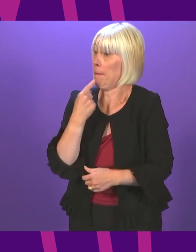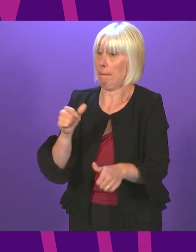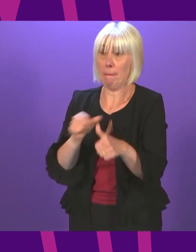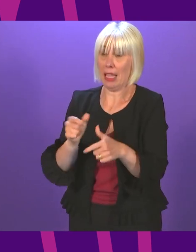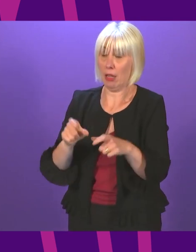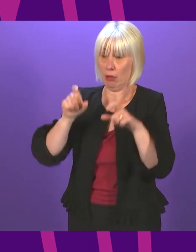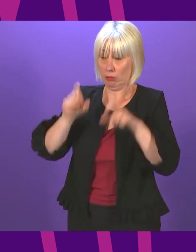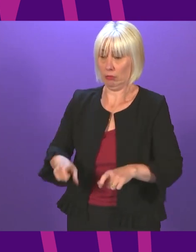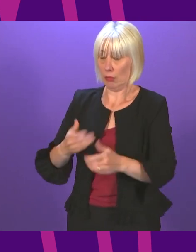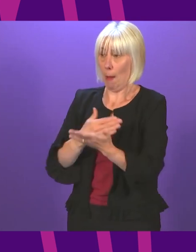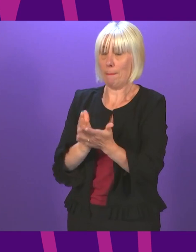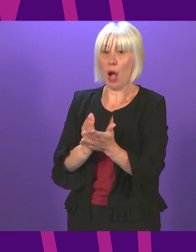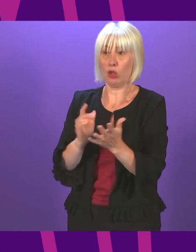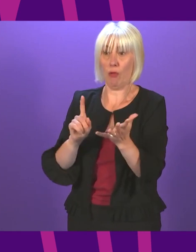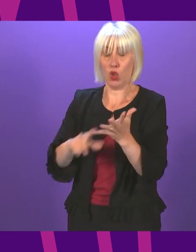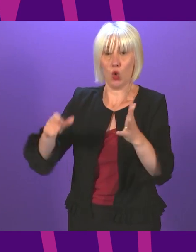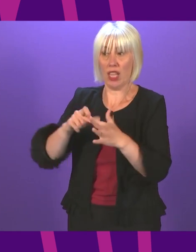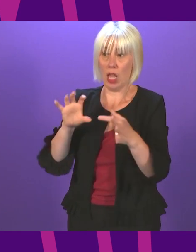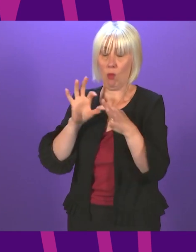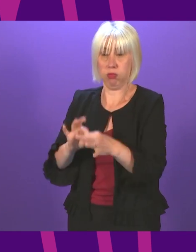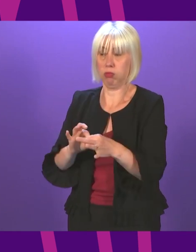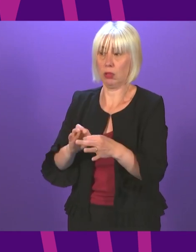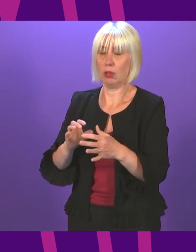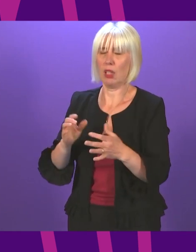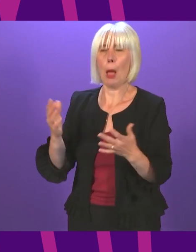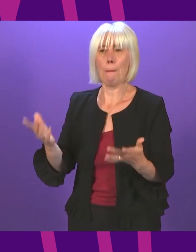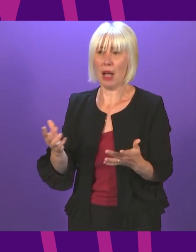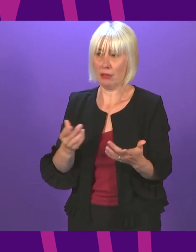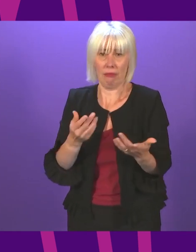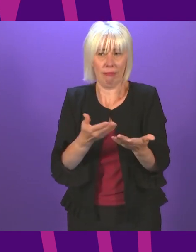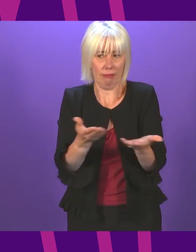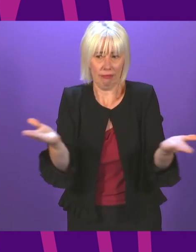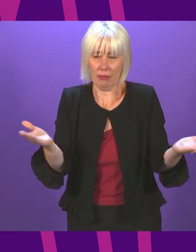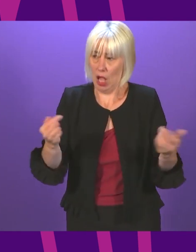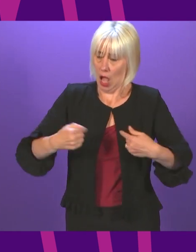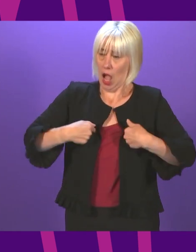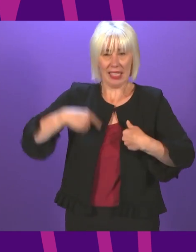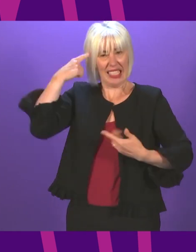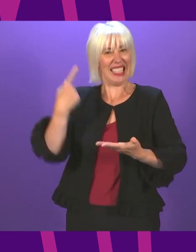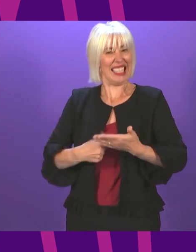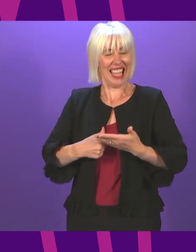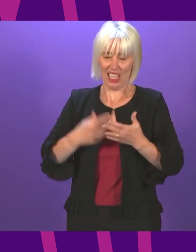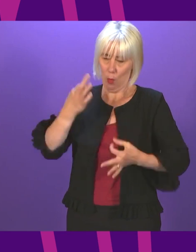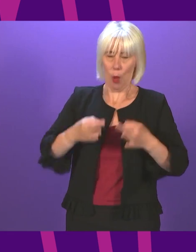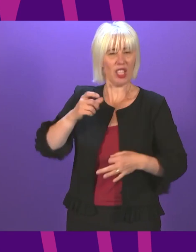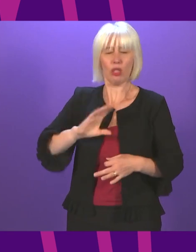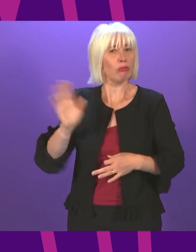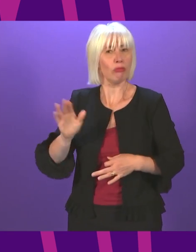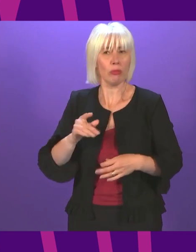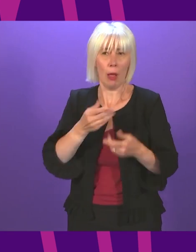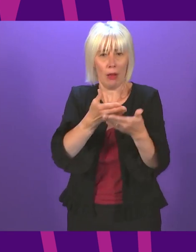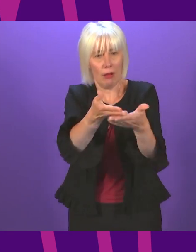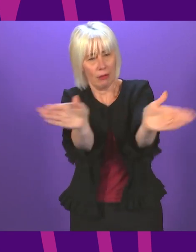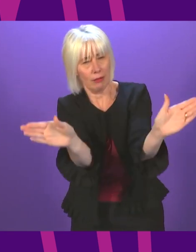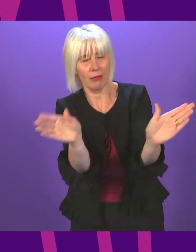Westminster Union but the people who should decide that question are not us as politicians it's the population of